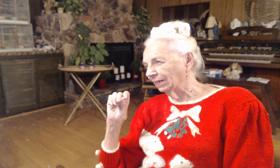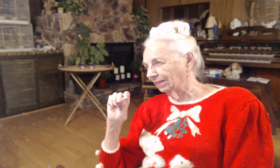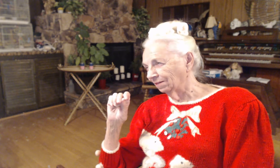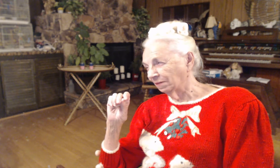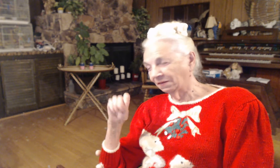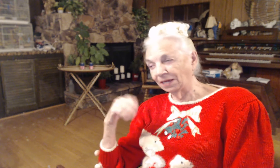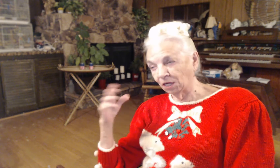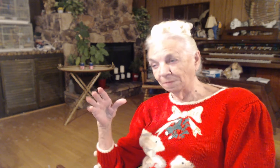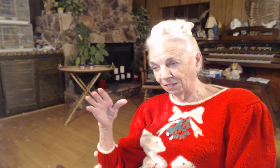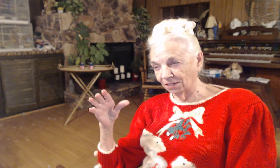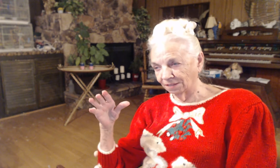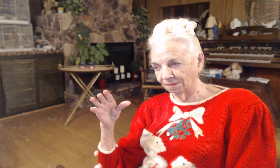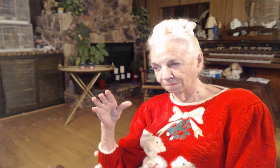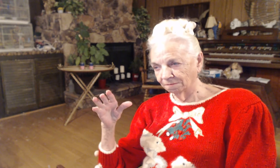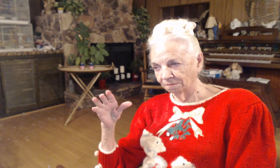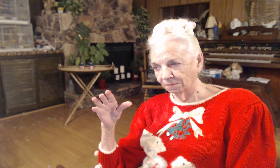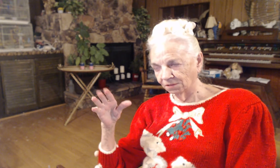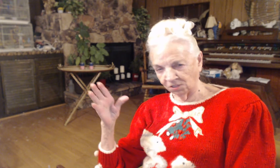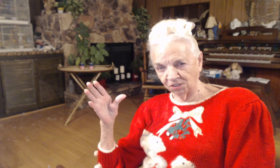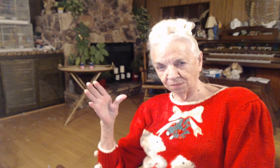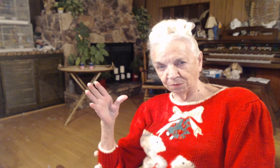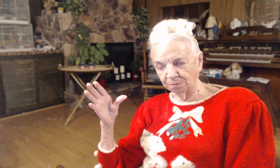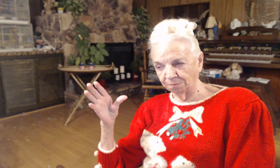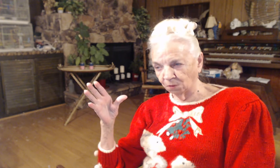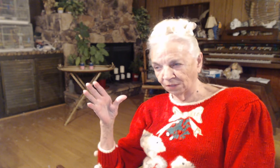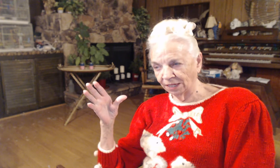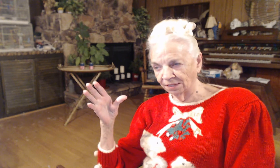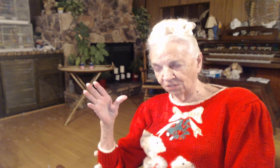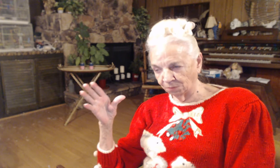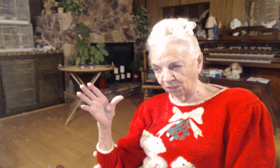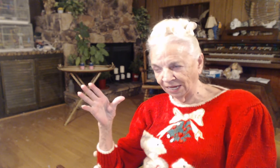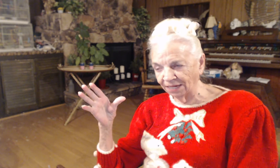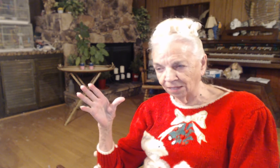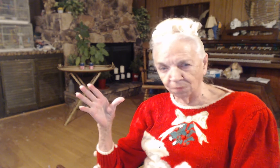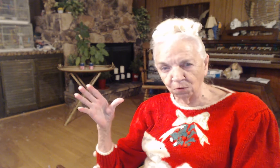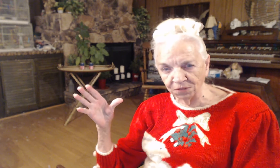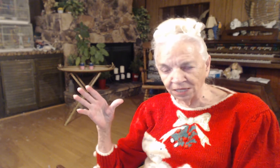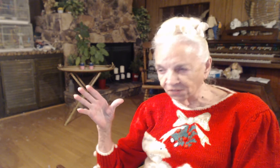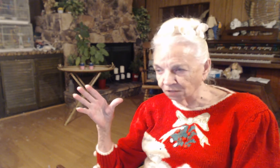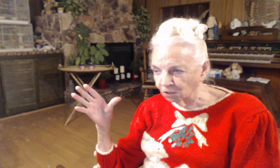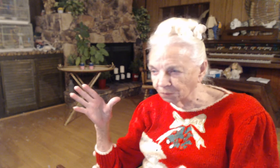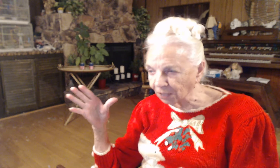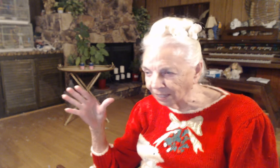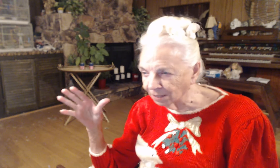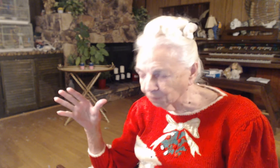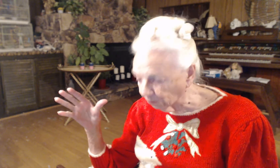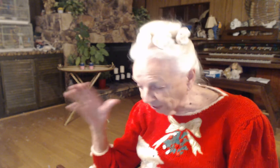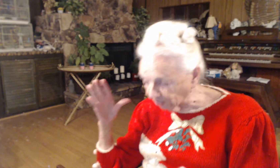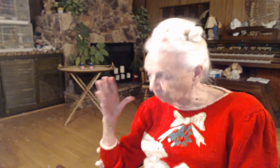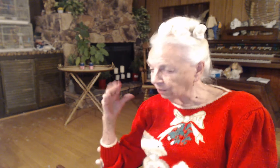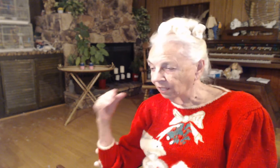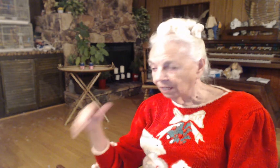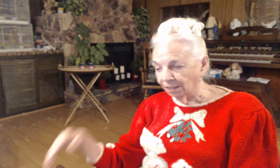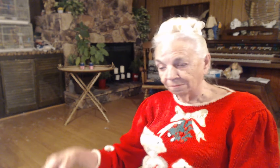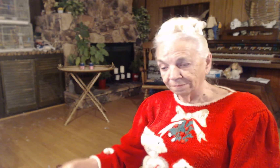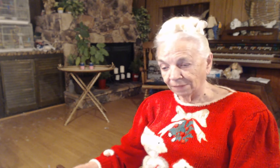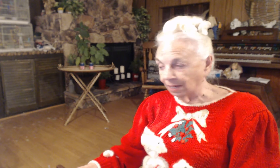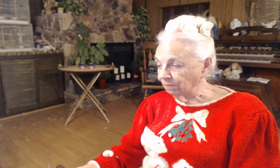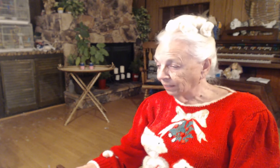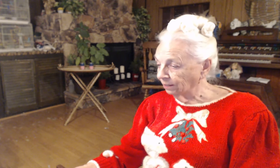And they commented, she put both hands, she put a hand on both knees. How do you put a hand on both knees? Well, I'm laying there